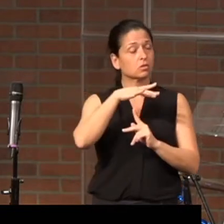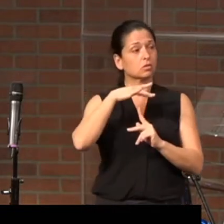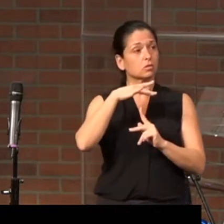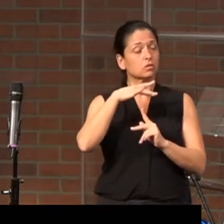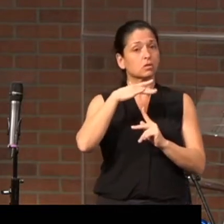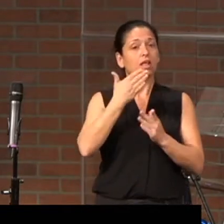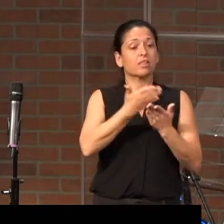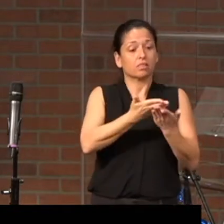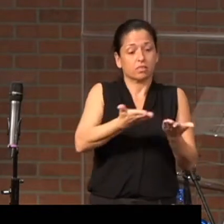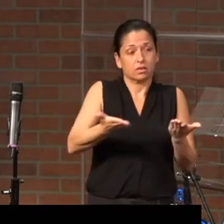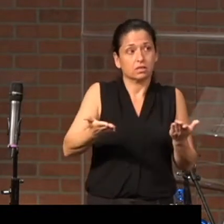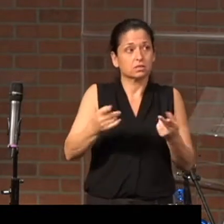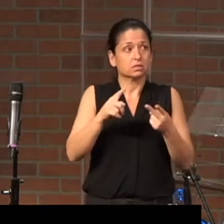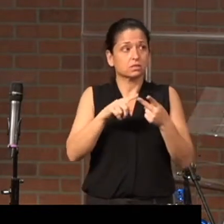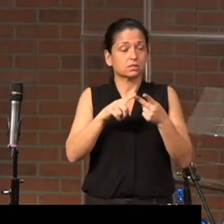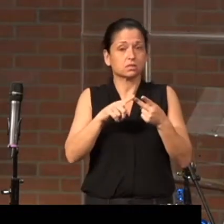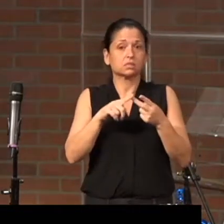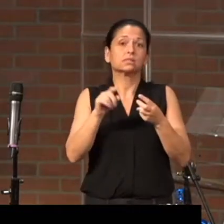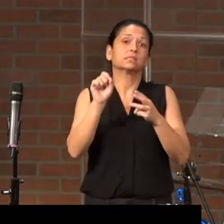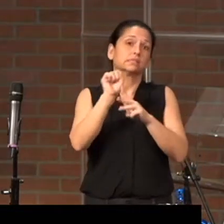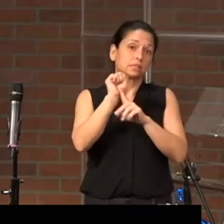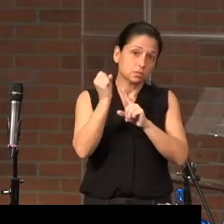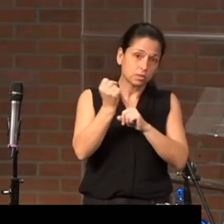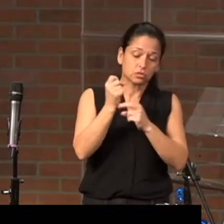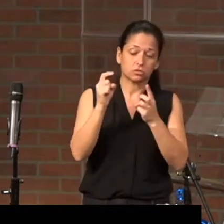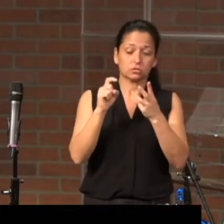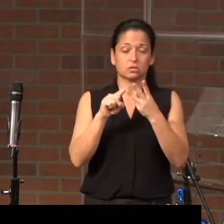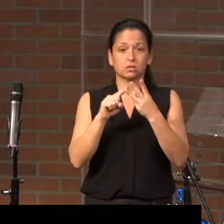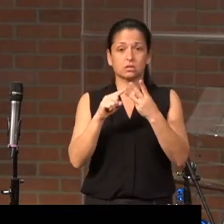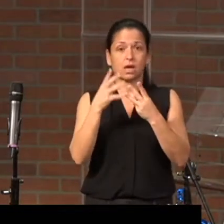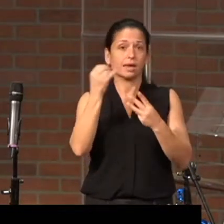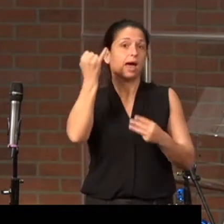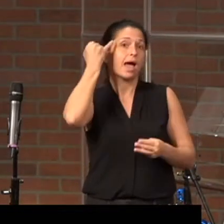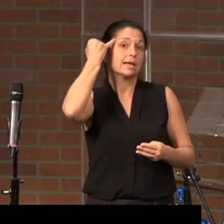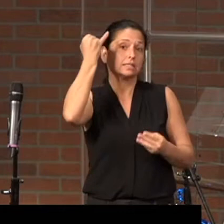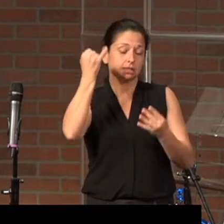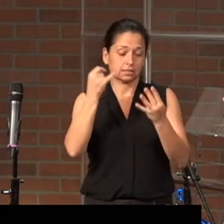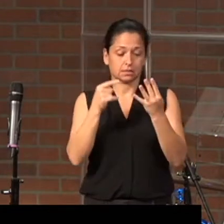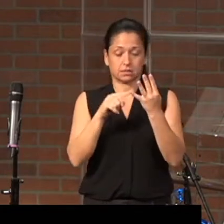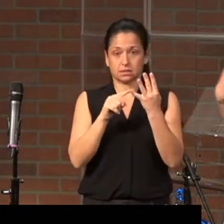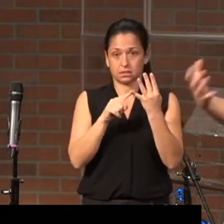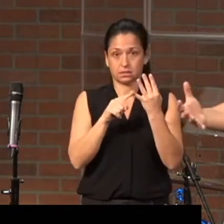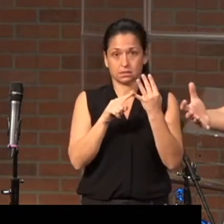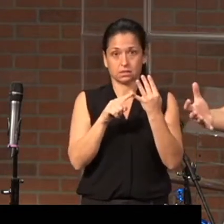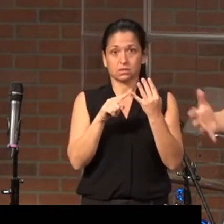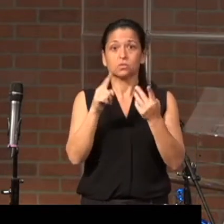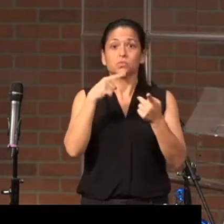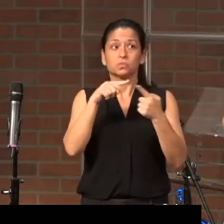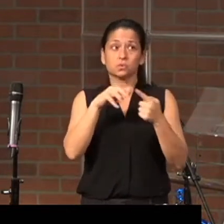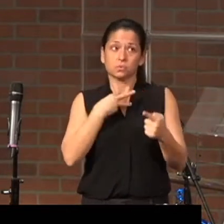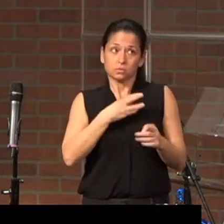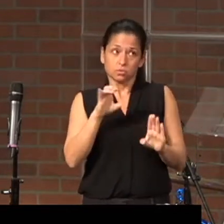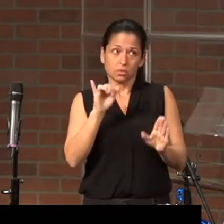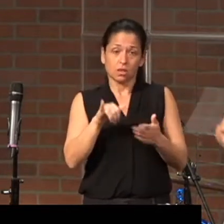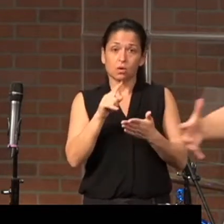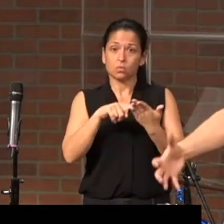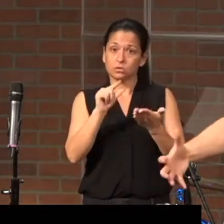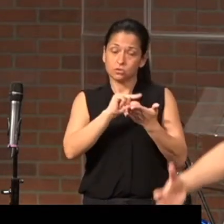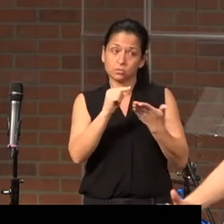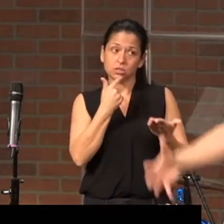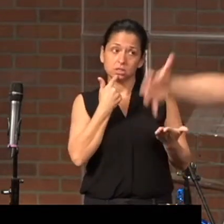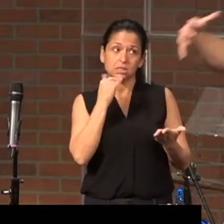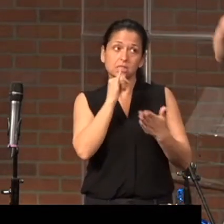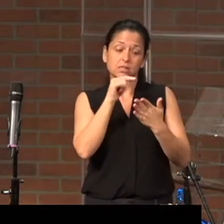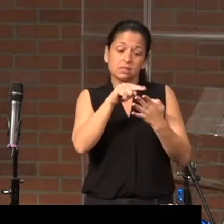possessions, circumstances, and ideas. And when we do that, what scripture says is